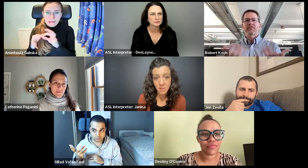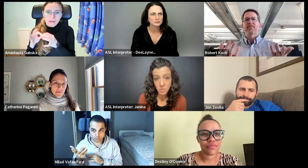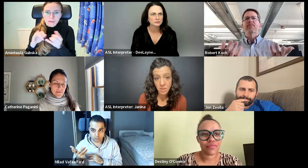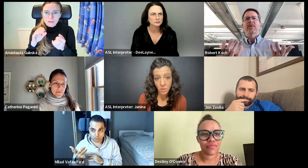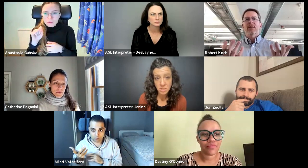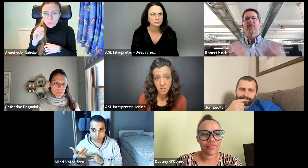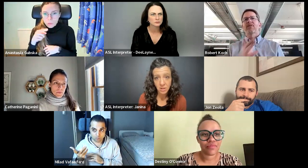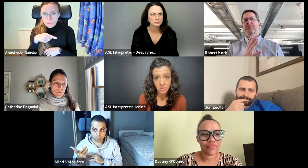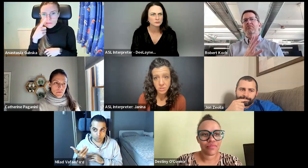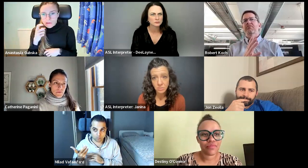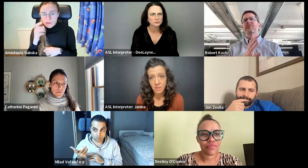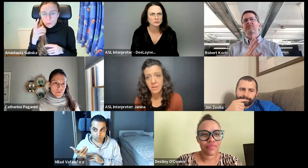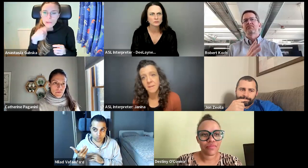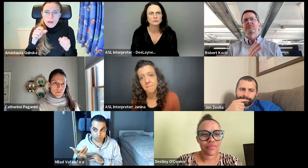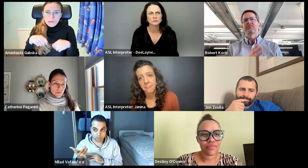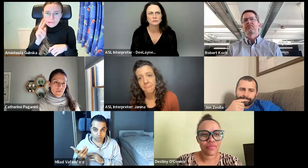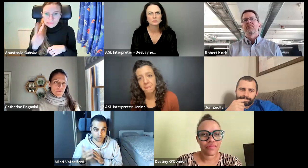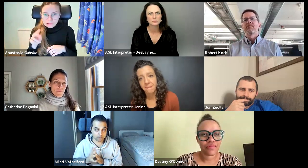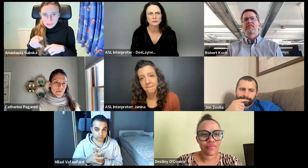And Malad Singh, so we can watch it later on YouTube?